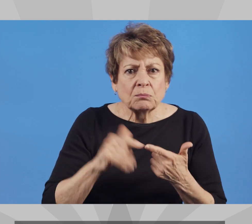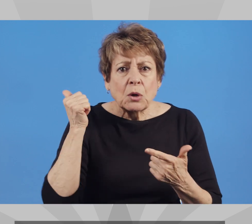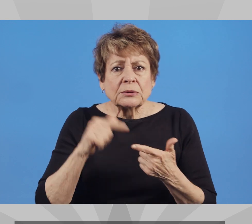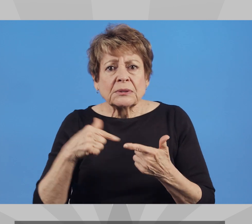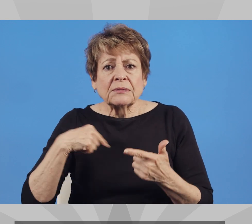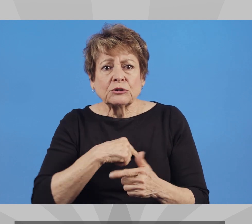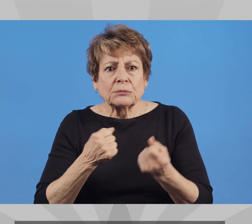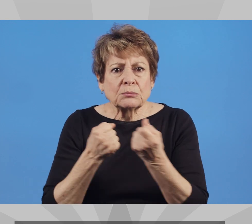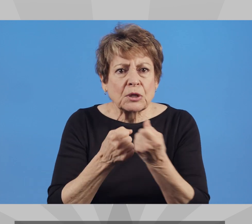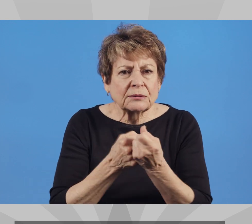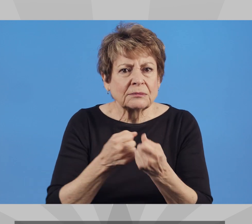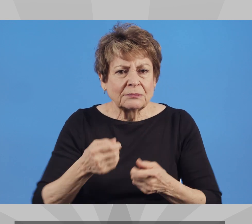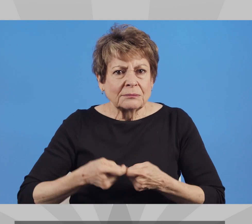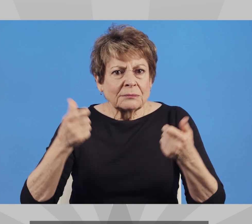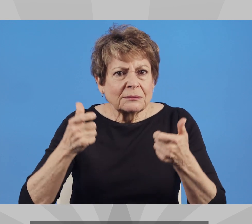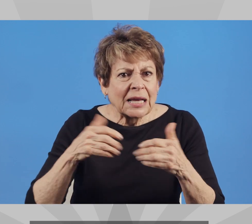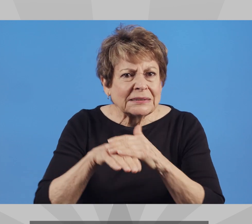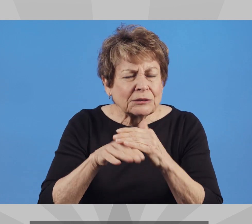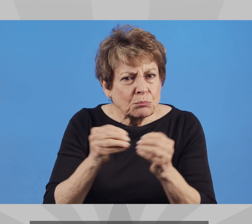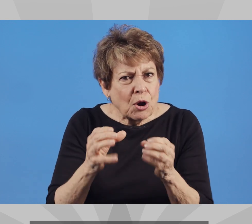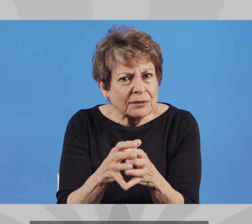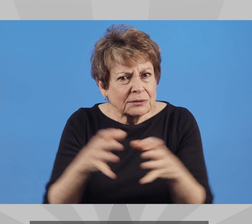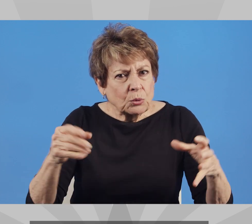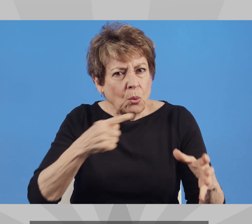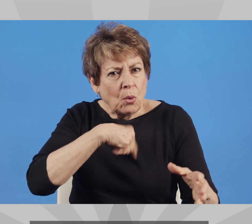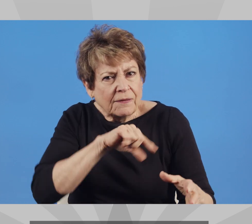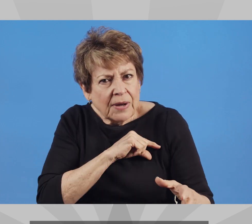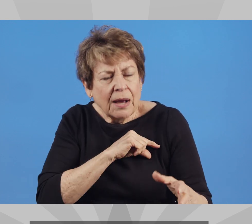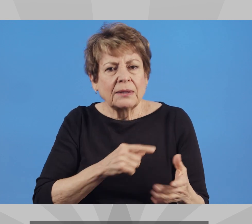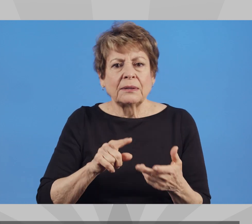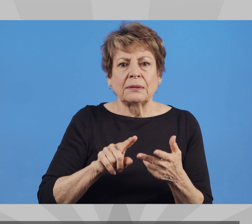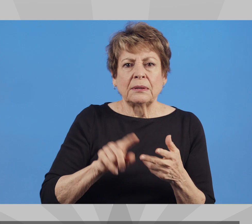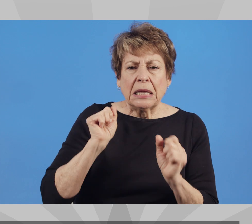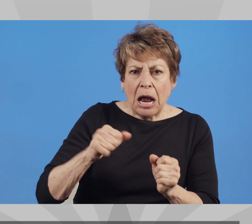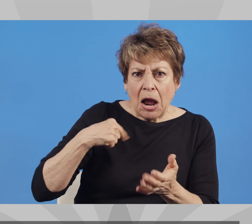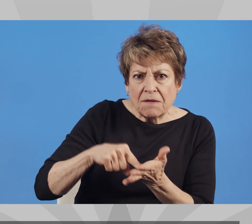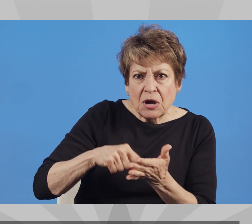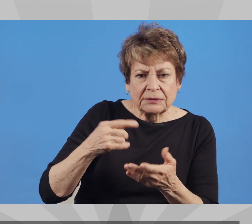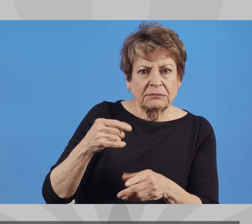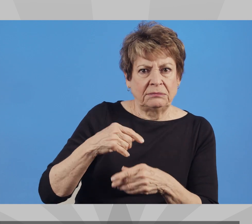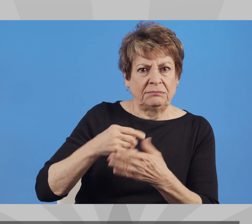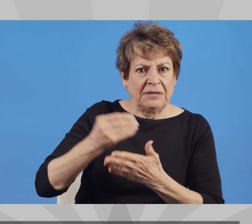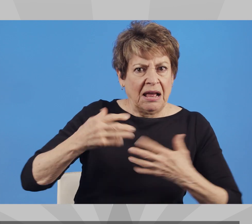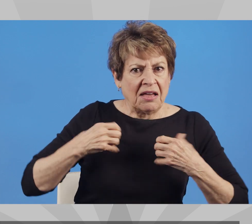Most of us support expanding access to quality, affordable health care, yet attacks on women's reproductive rights